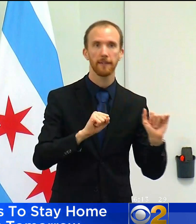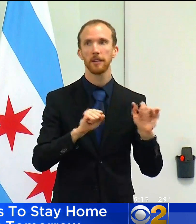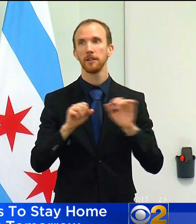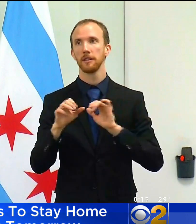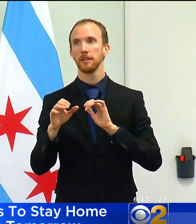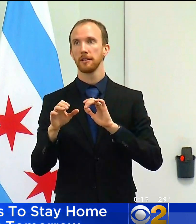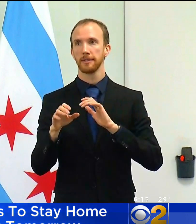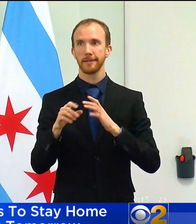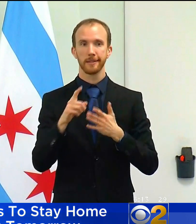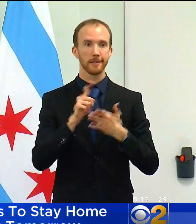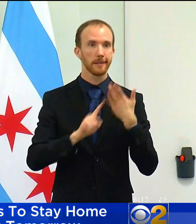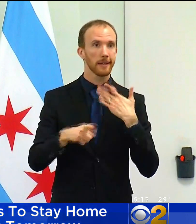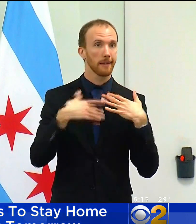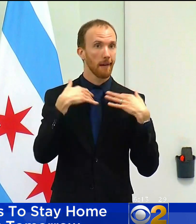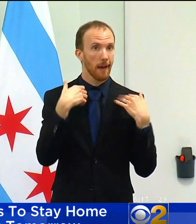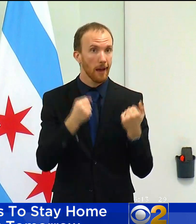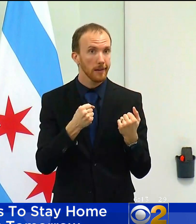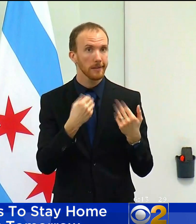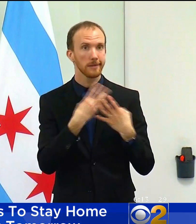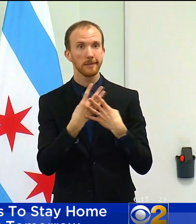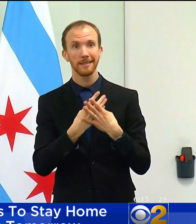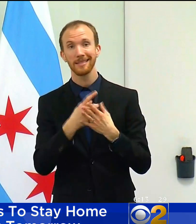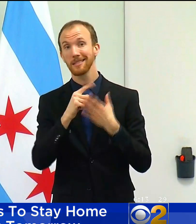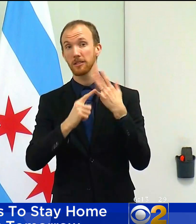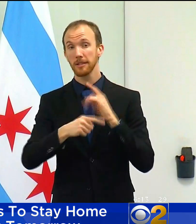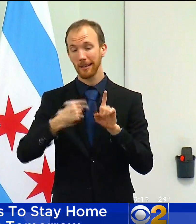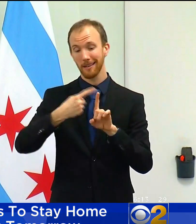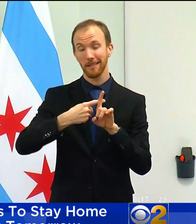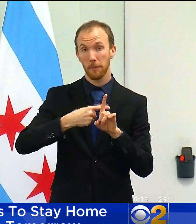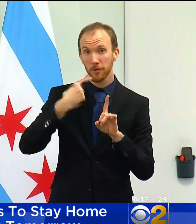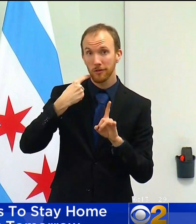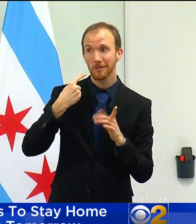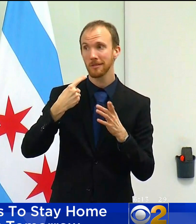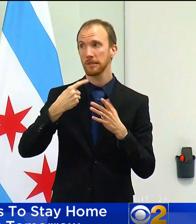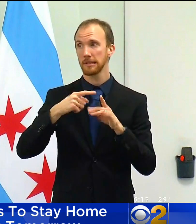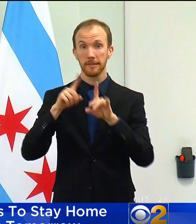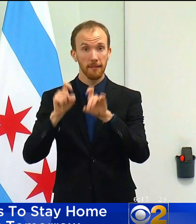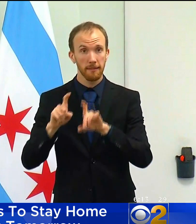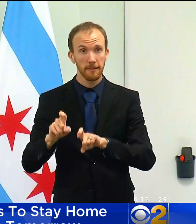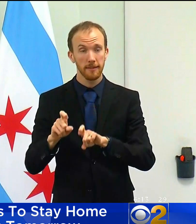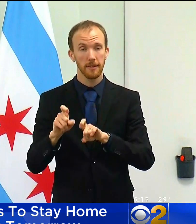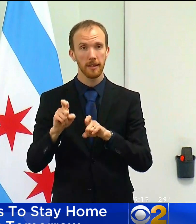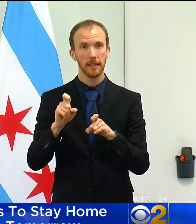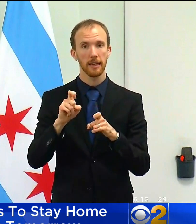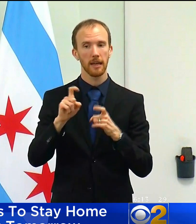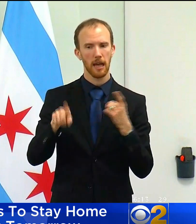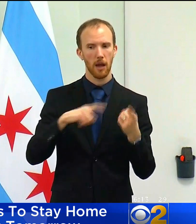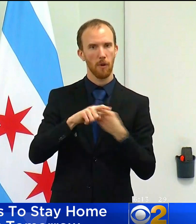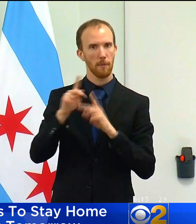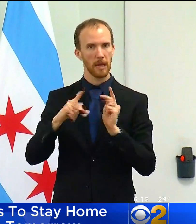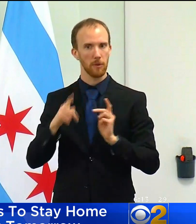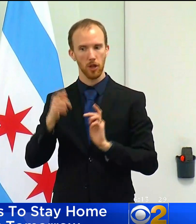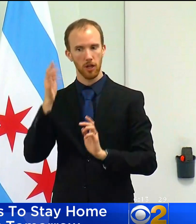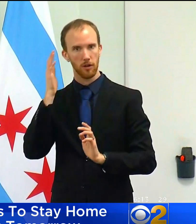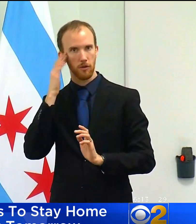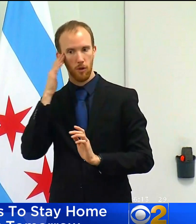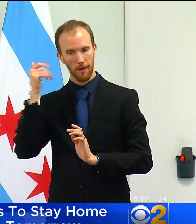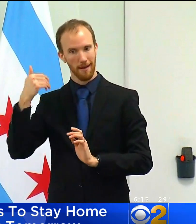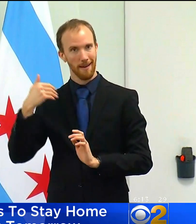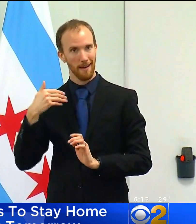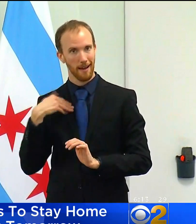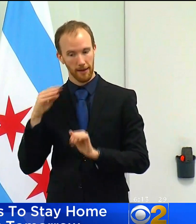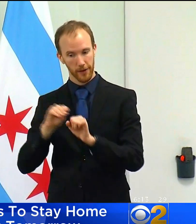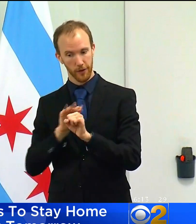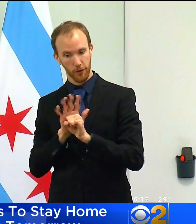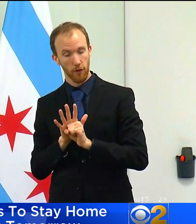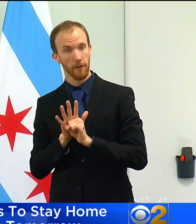screeners, taking temperatures, paying attention to the testing. And when people are made aware that they have COVID-19 reporting